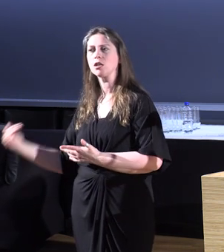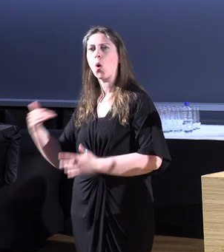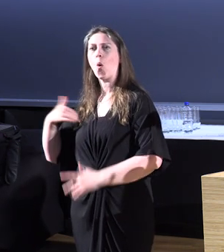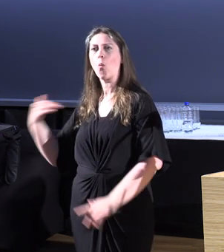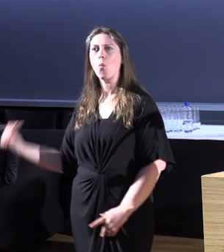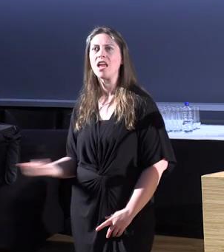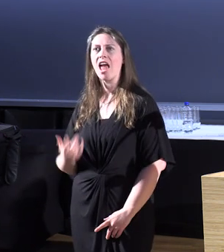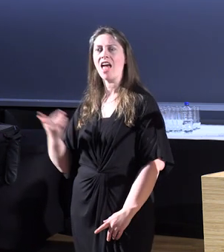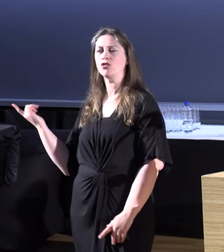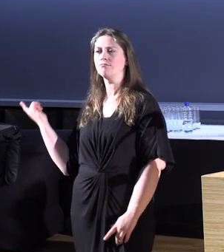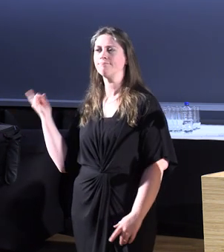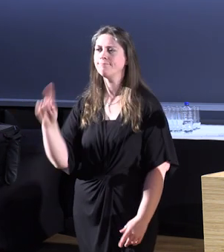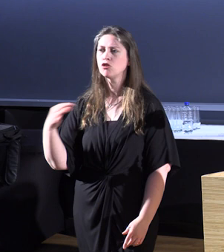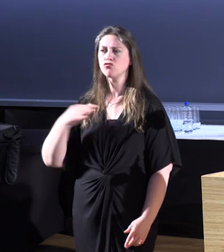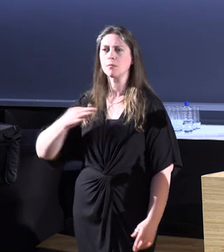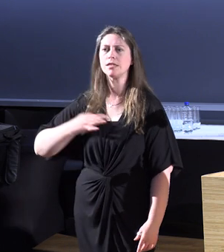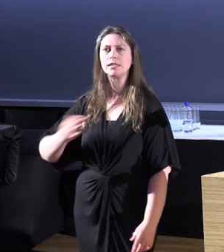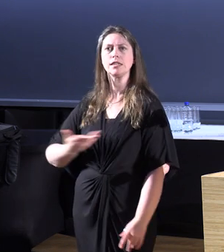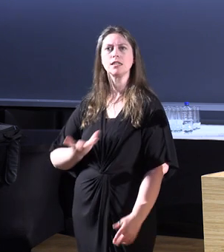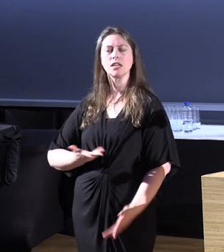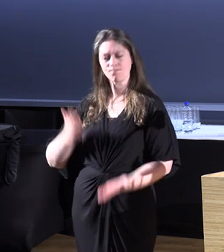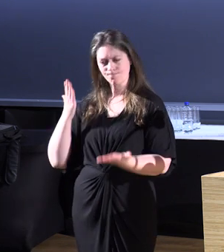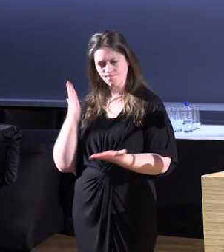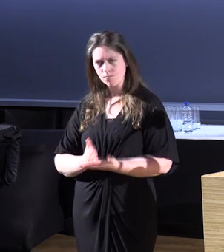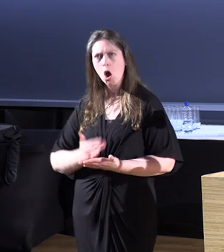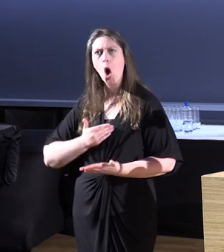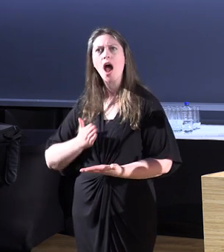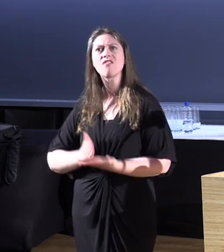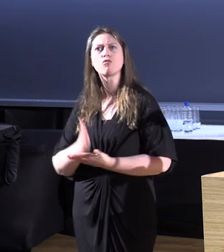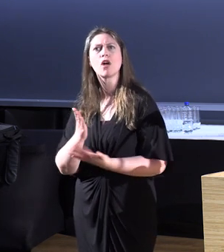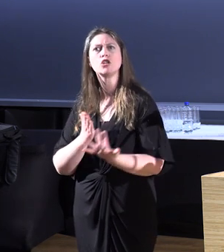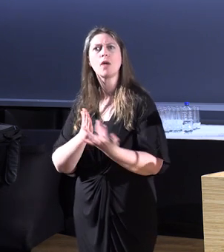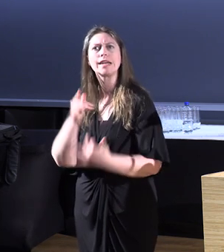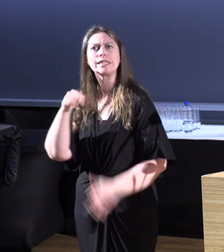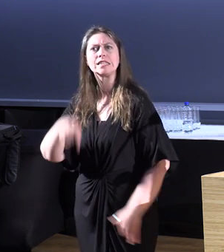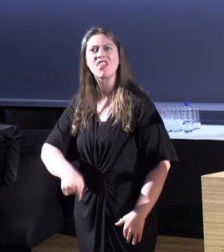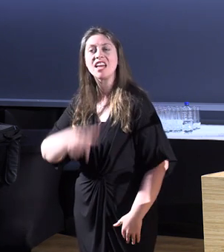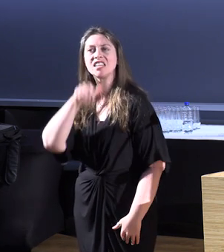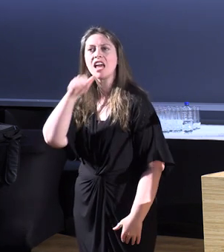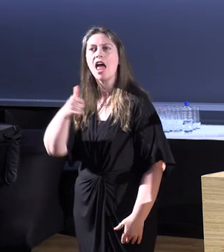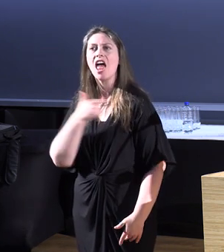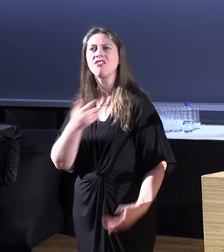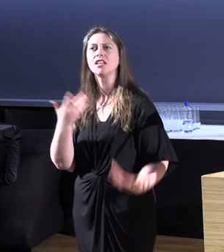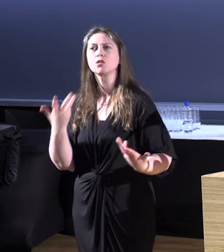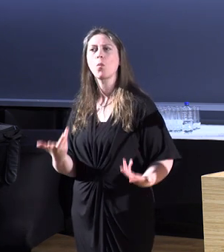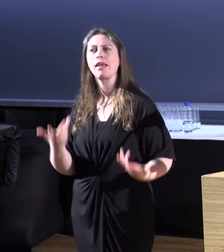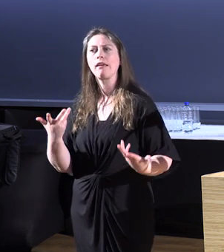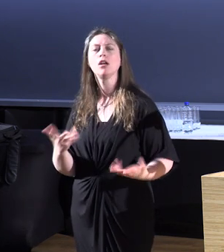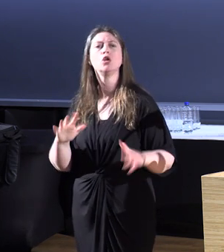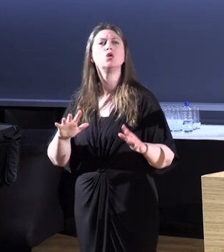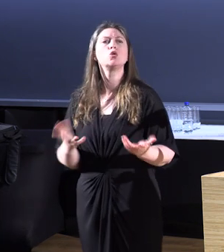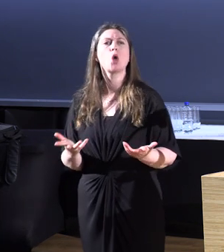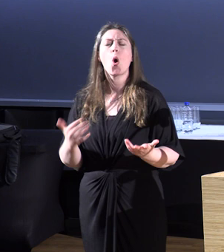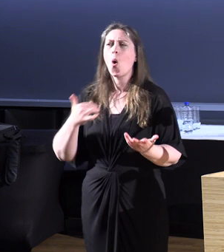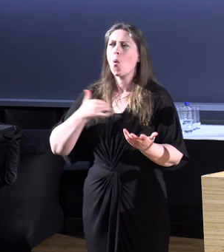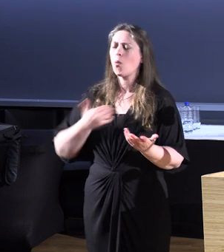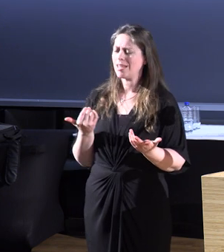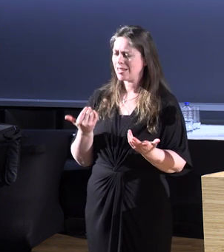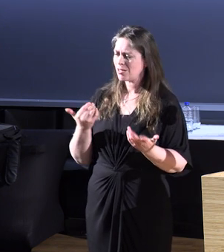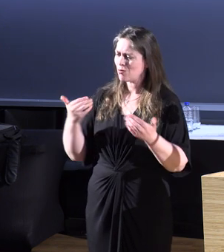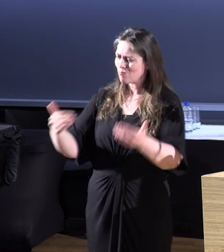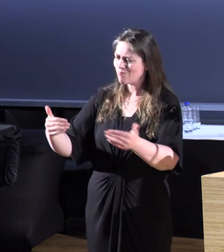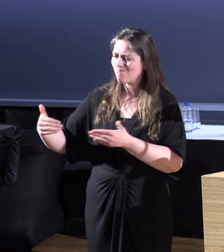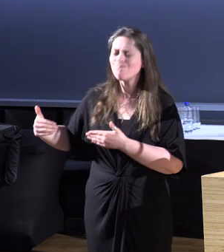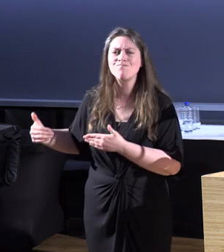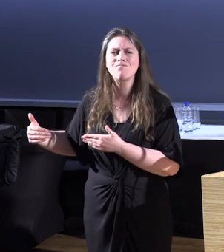representation to defend our right to access something. So we need to move beyond that in a way. From a social cultural